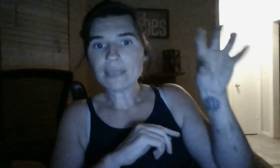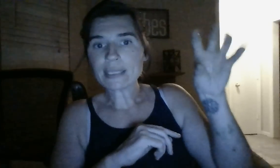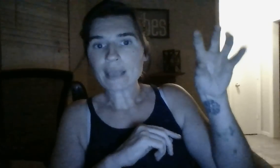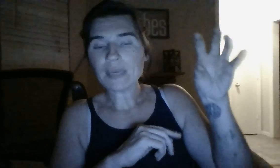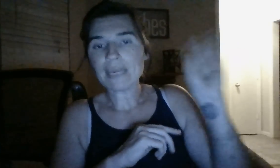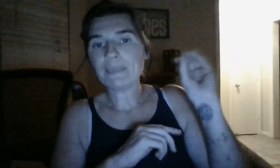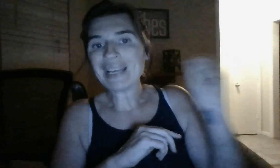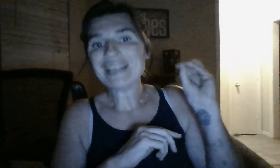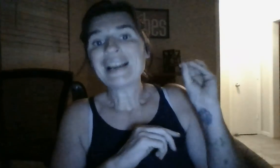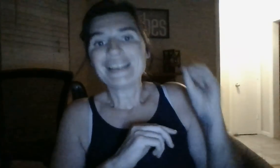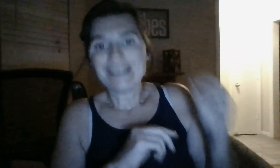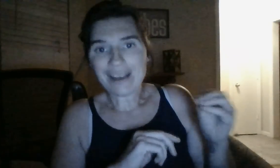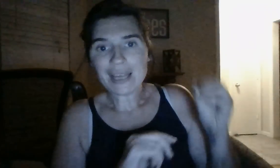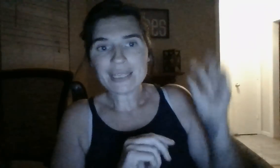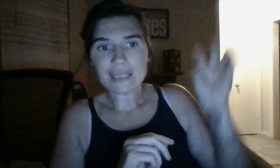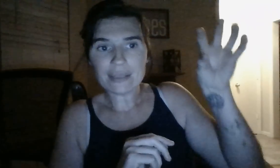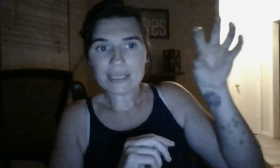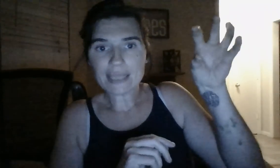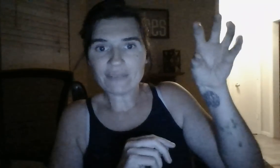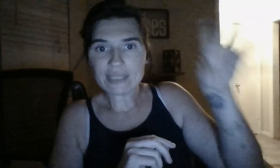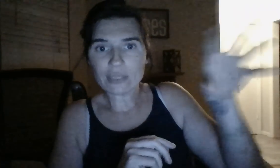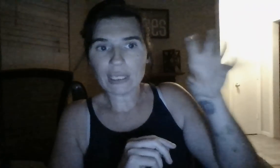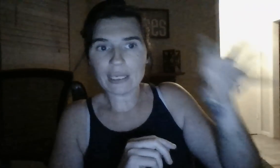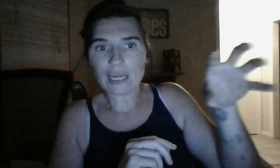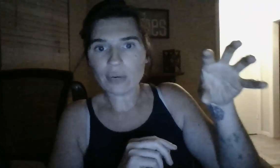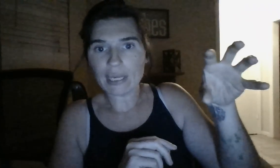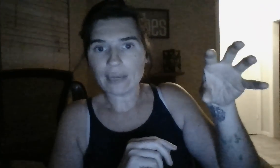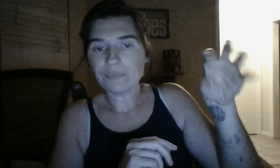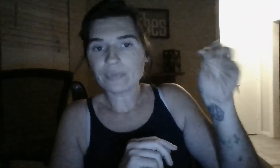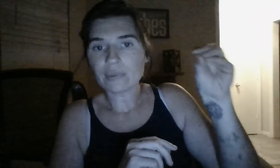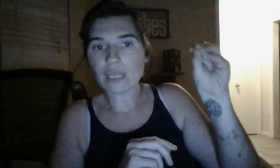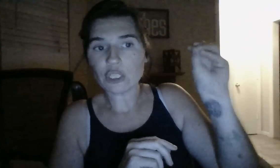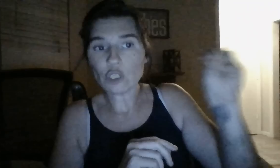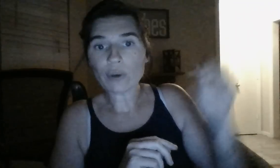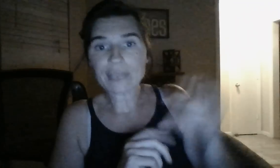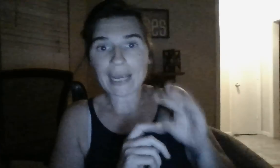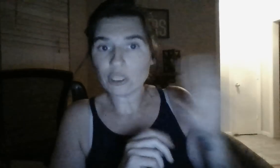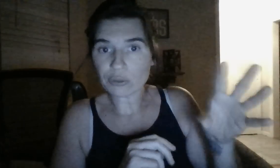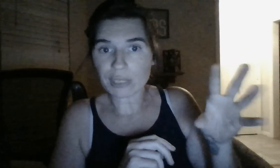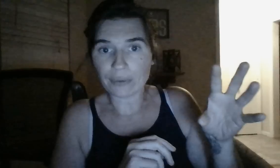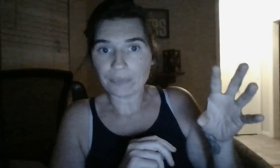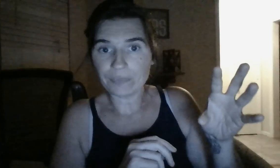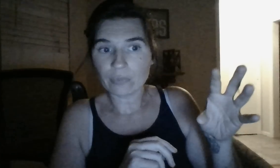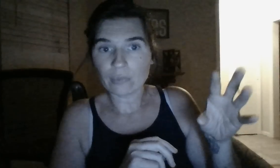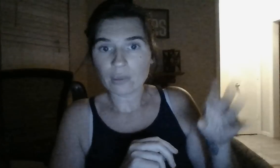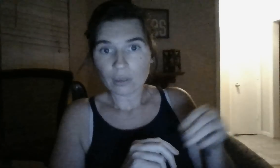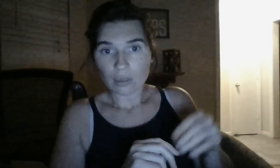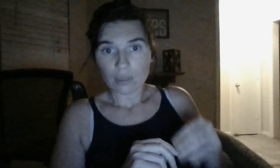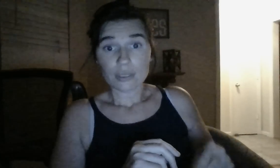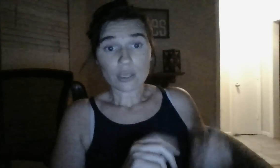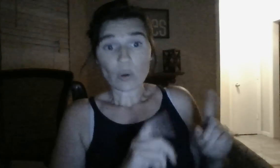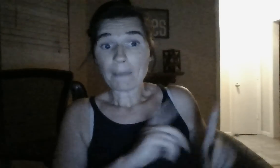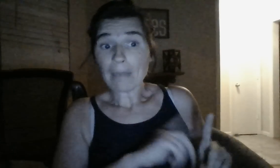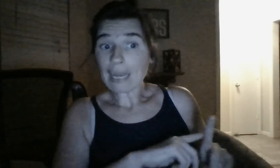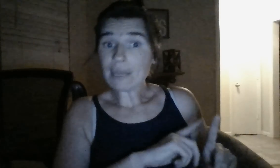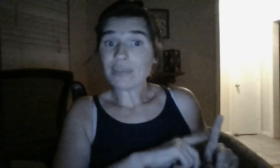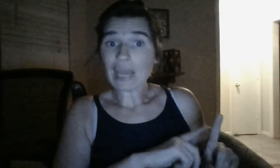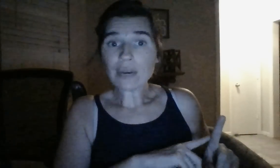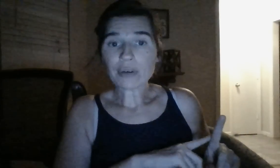in this company, but not in the same facility and area that you worked at years ago. So, maybe they are